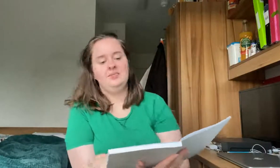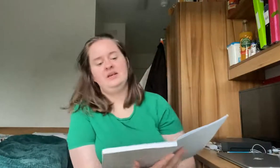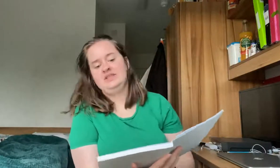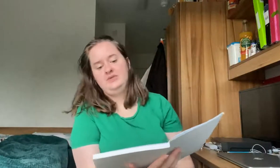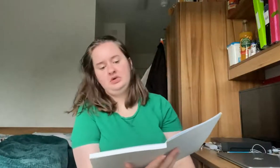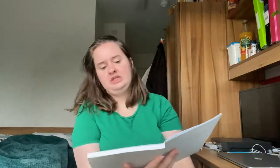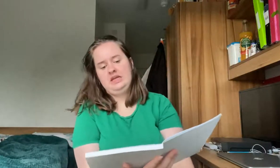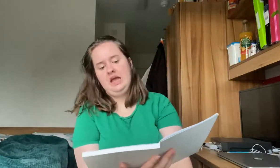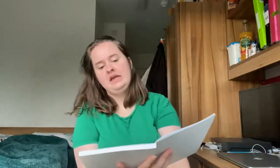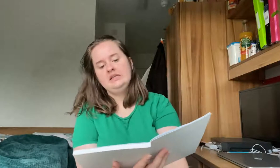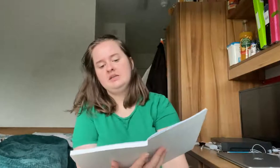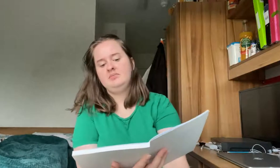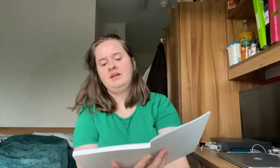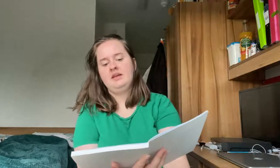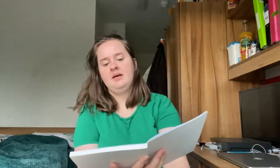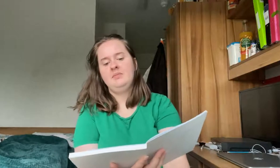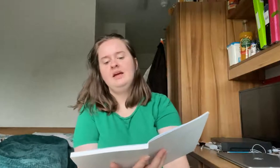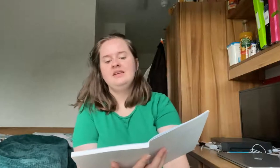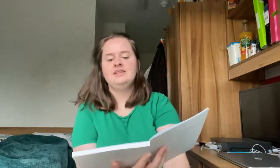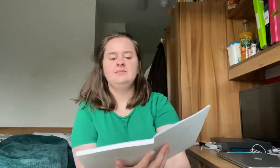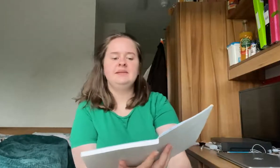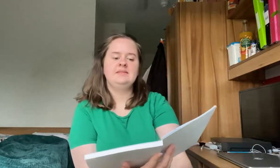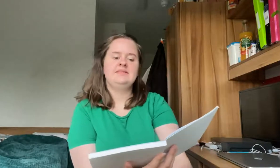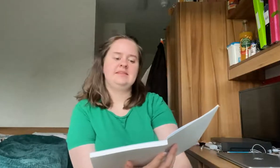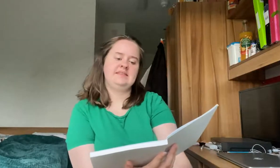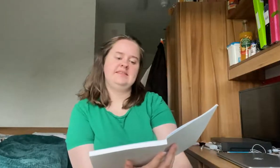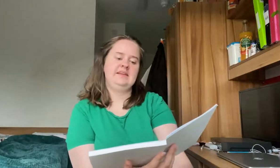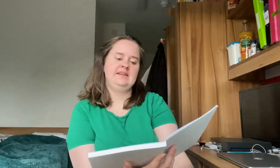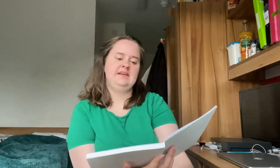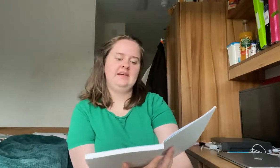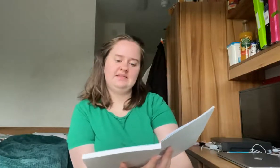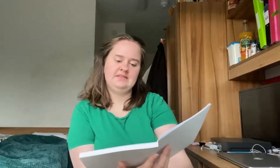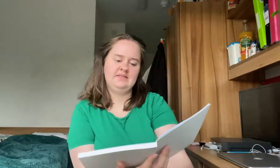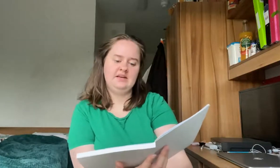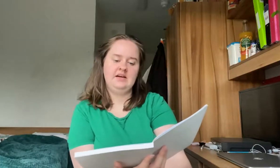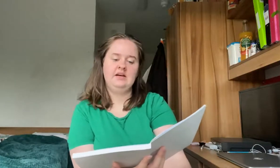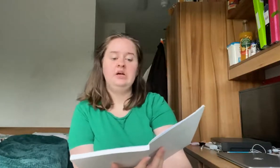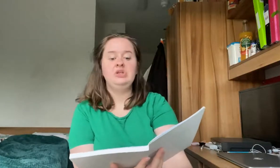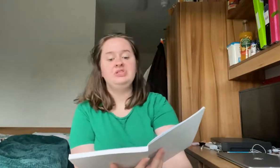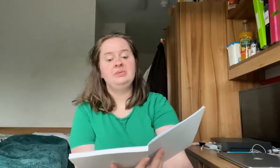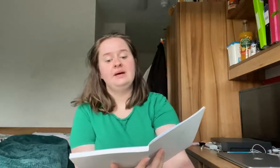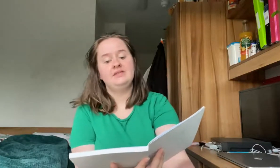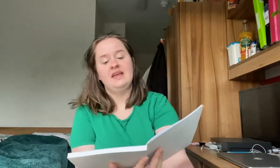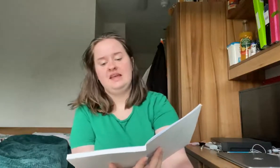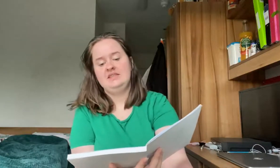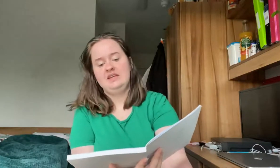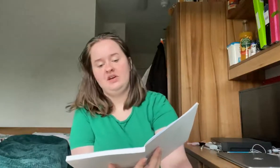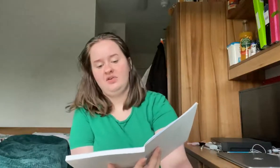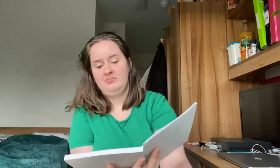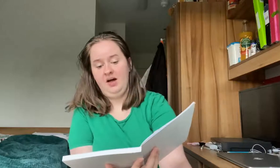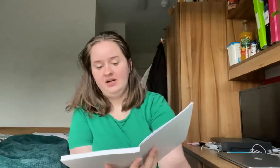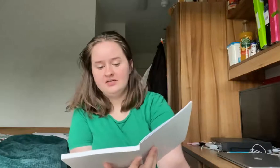.48 in B&M £10.60 in Asda £2.80 on a bus